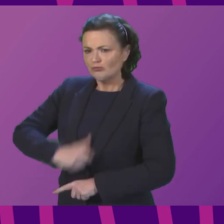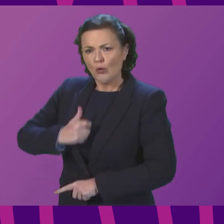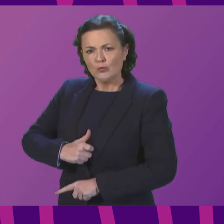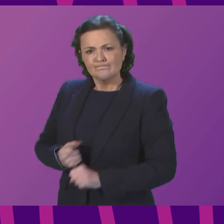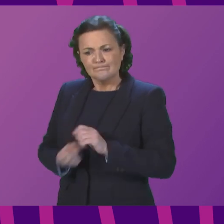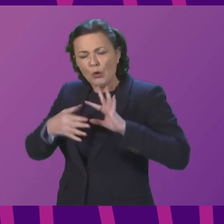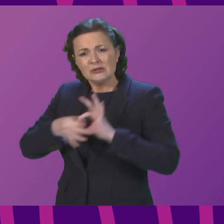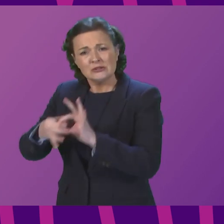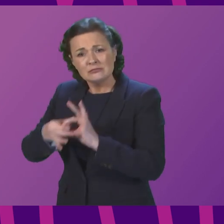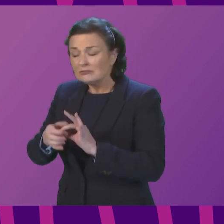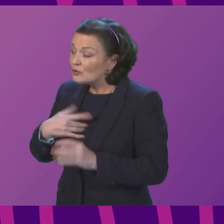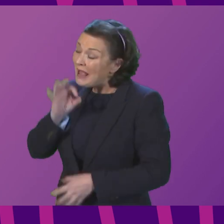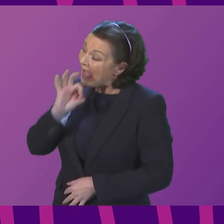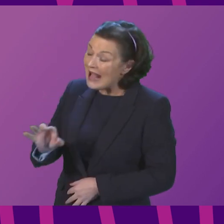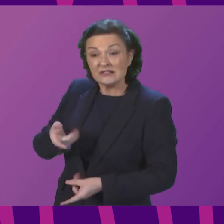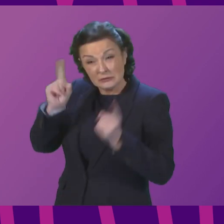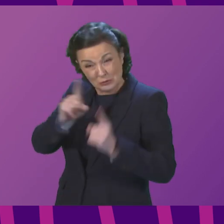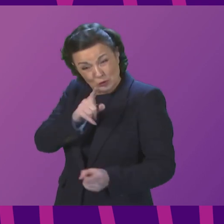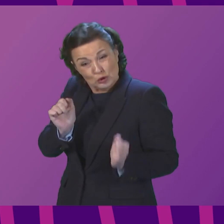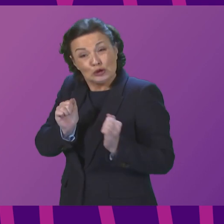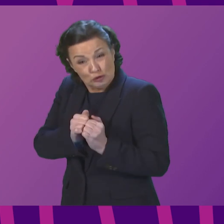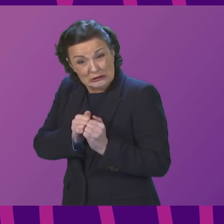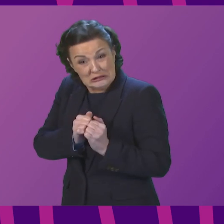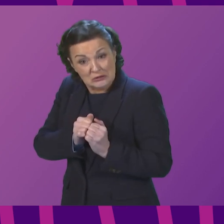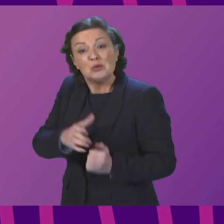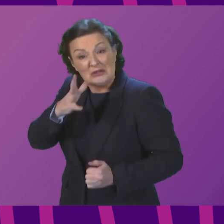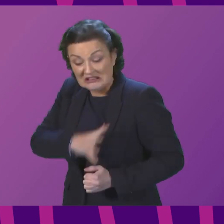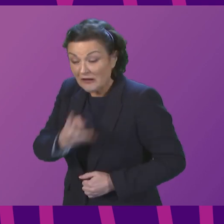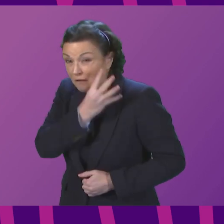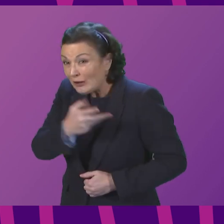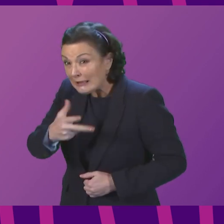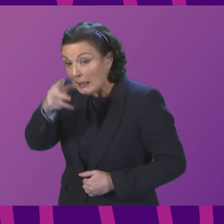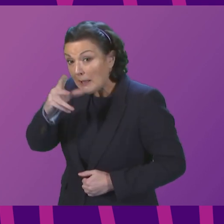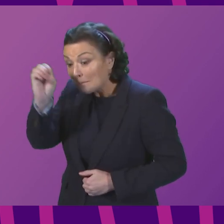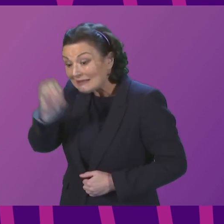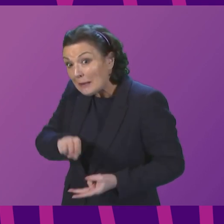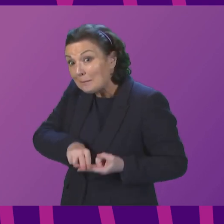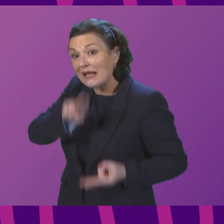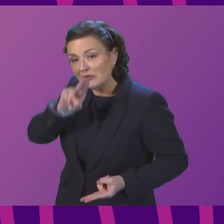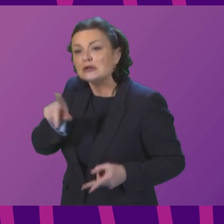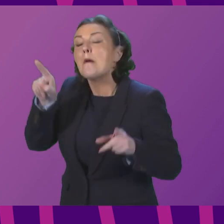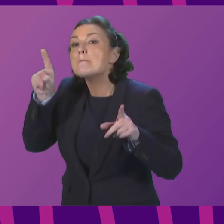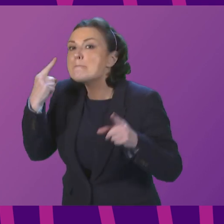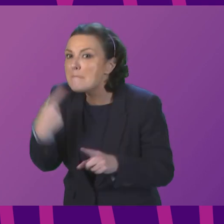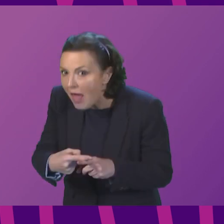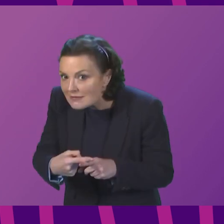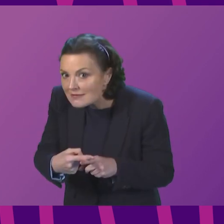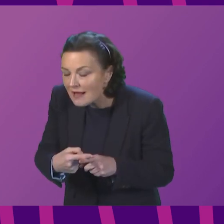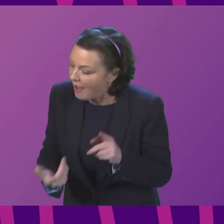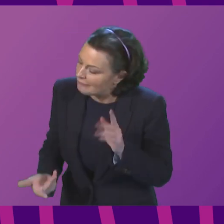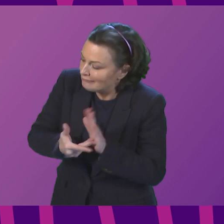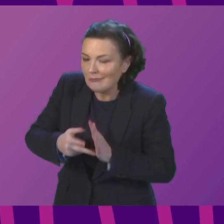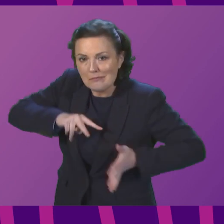urgent, credible workforce plan and that a 48 per cent pay increase simply won't cut it? So will she back our plan